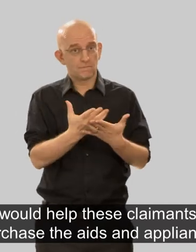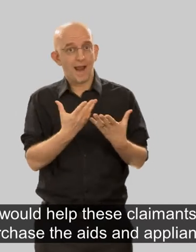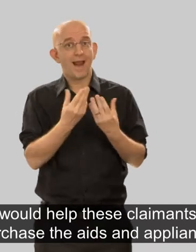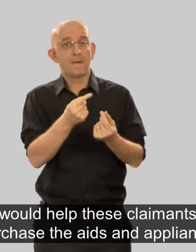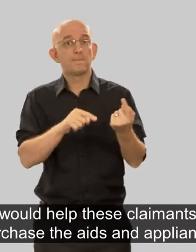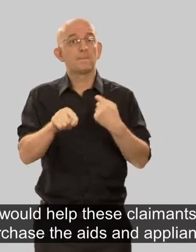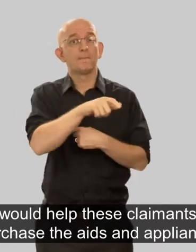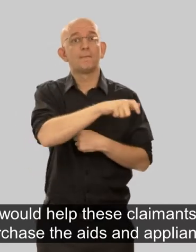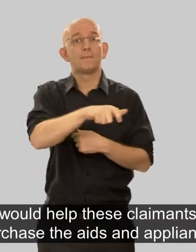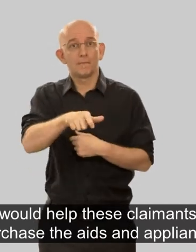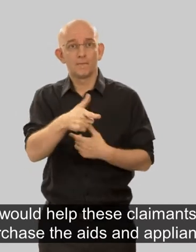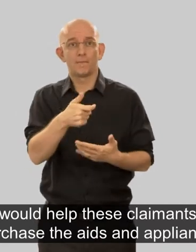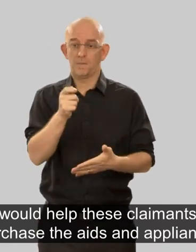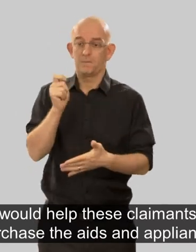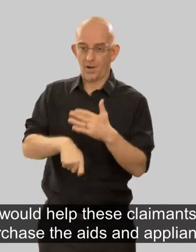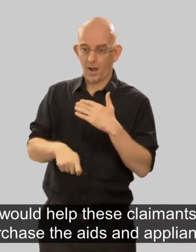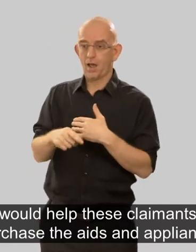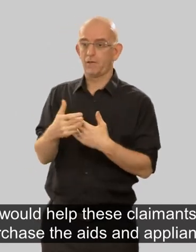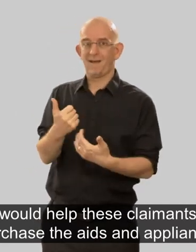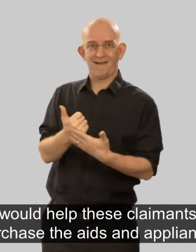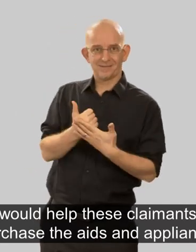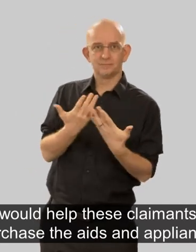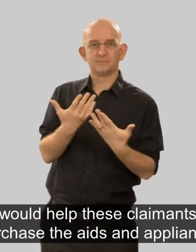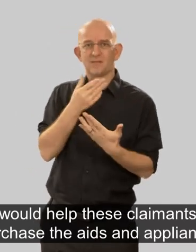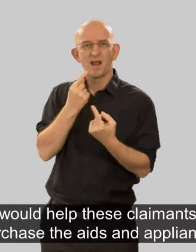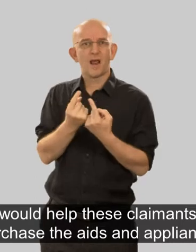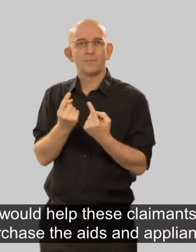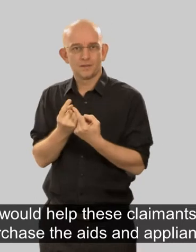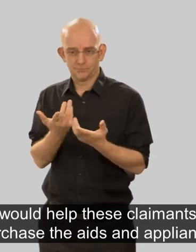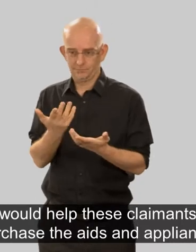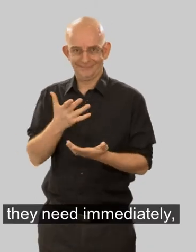It would help these claimants to purchase the aids and appliances they need immediately